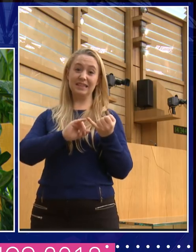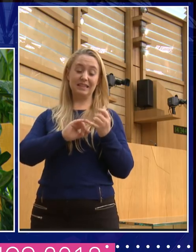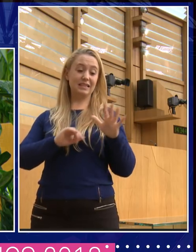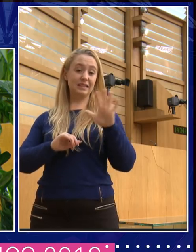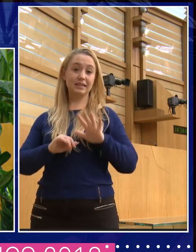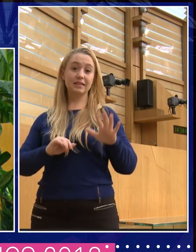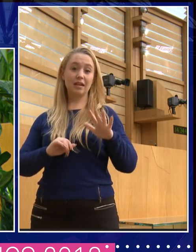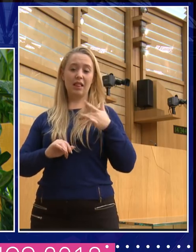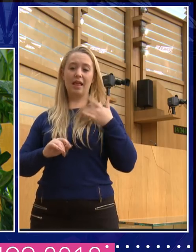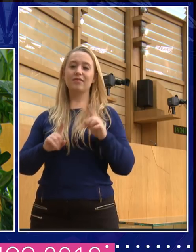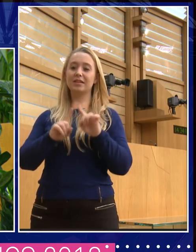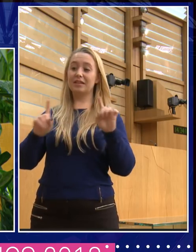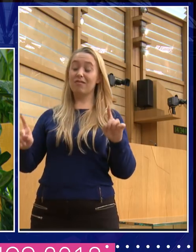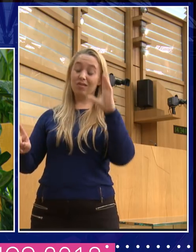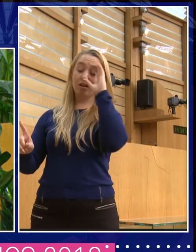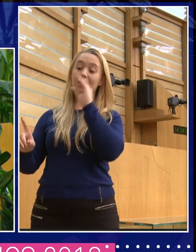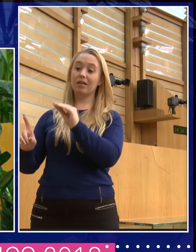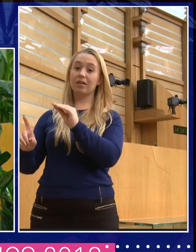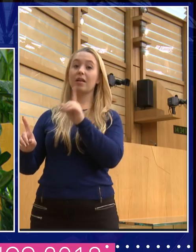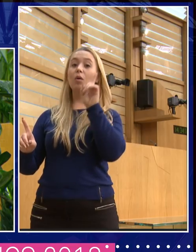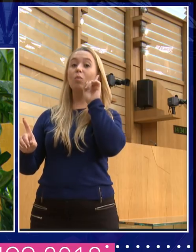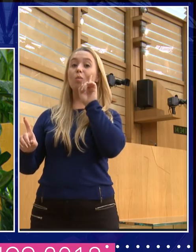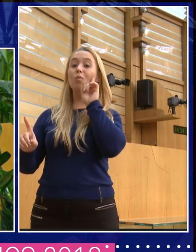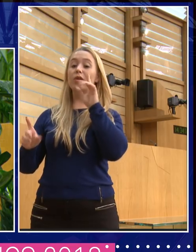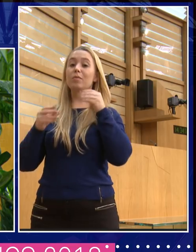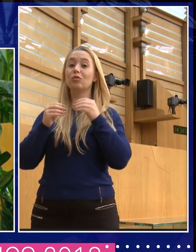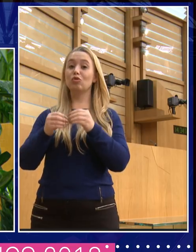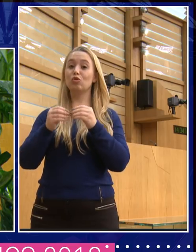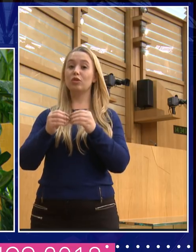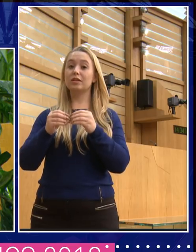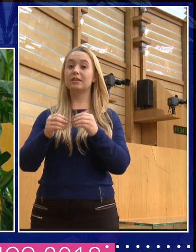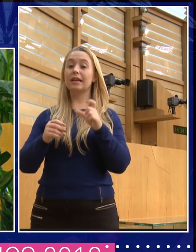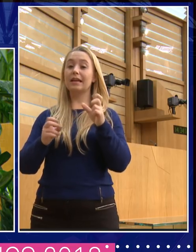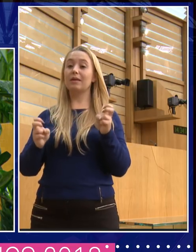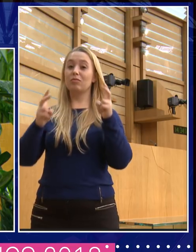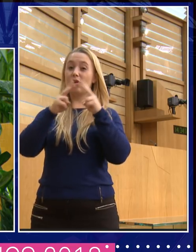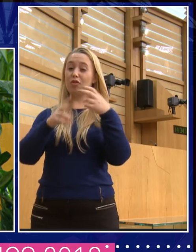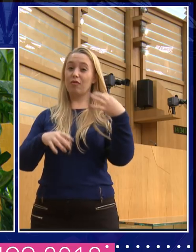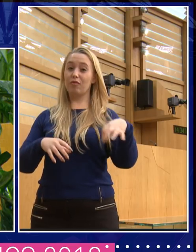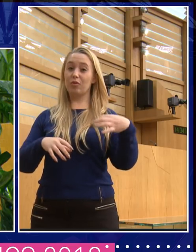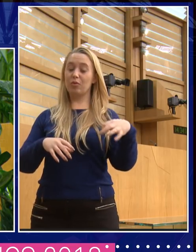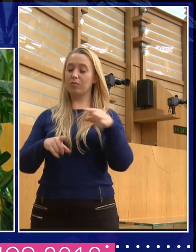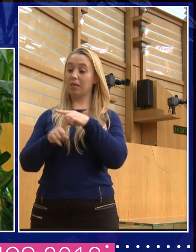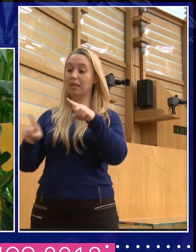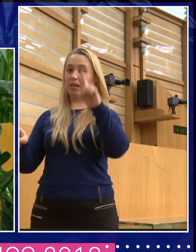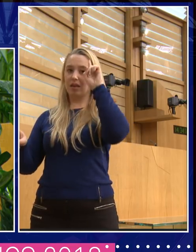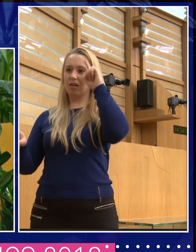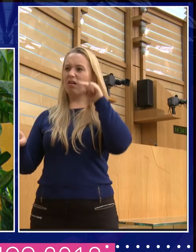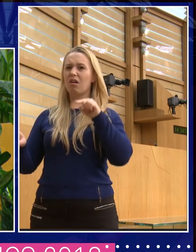few women students there were at Cambridge, they think, God, you must have had a terrible time. You know,